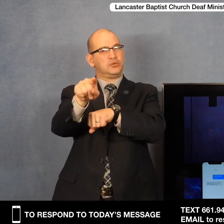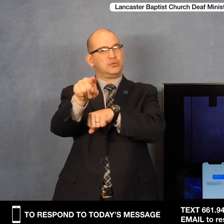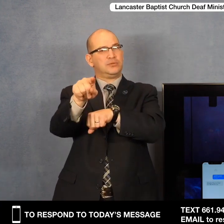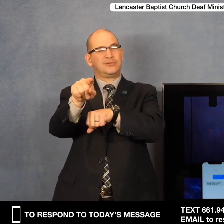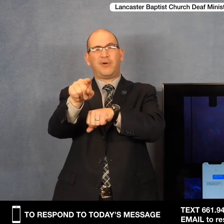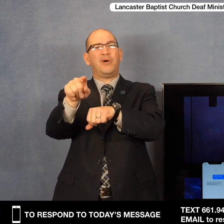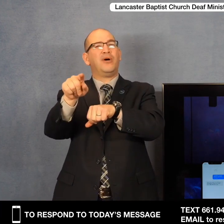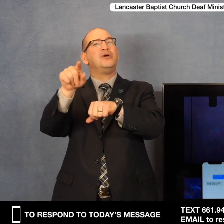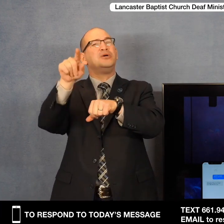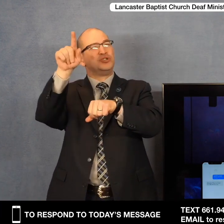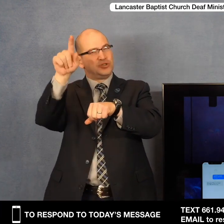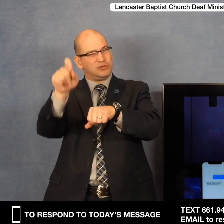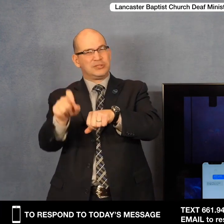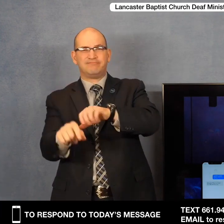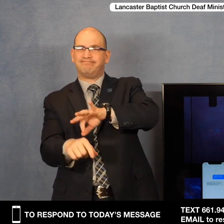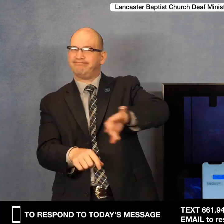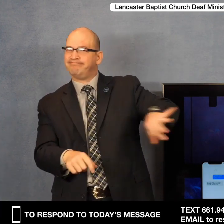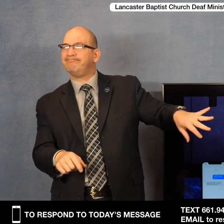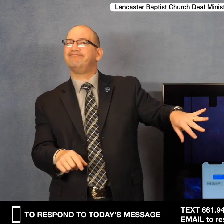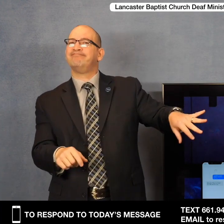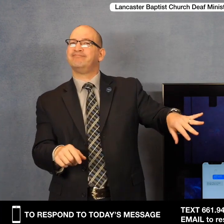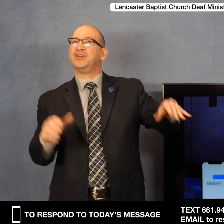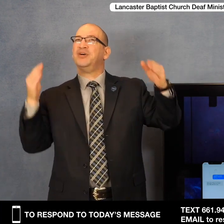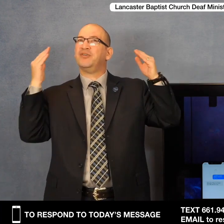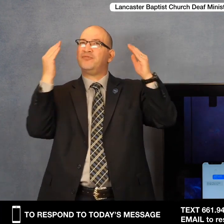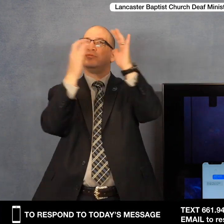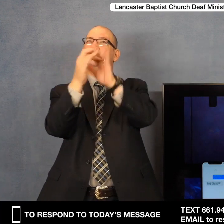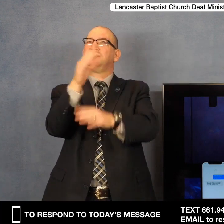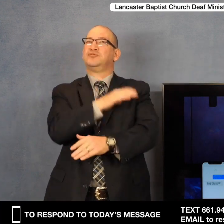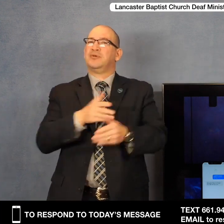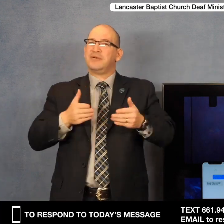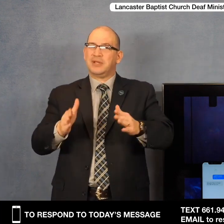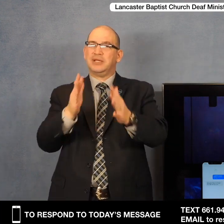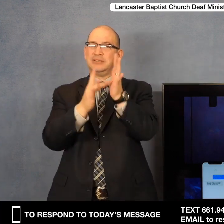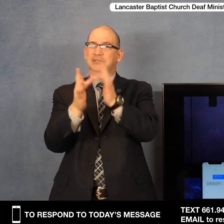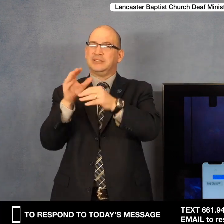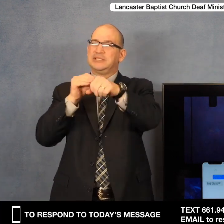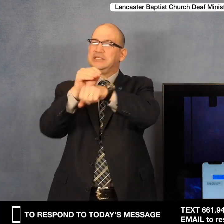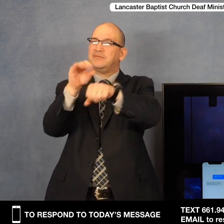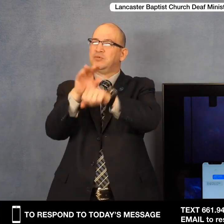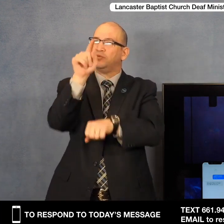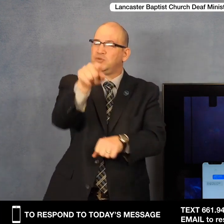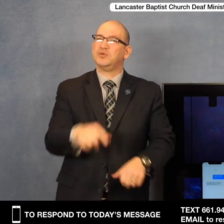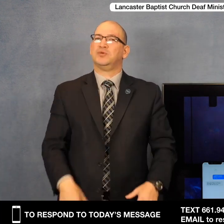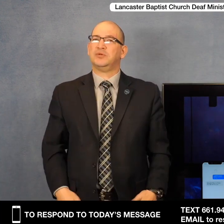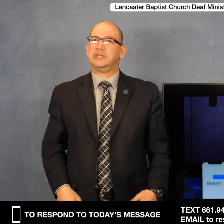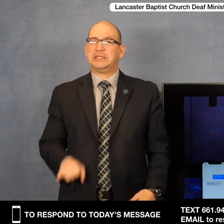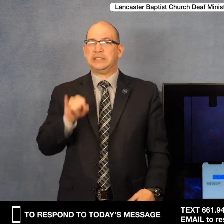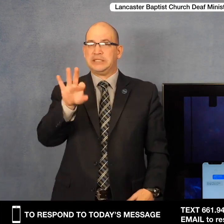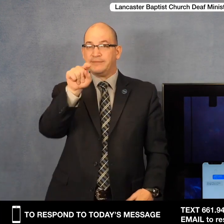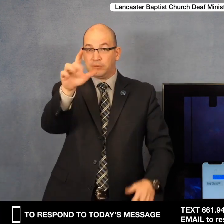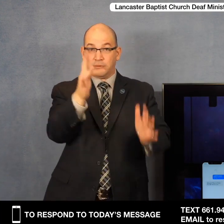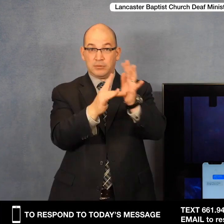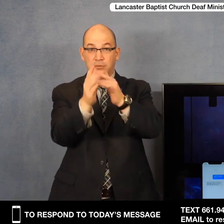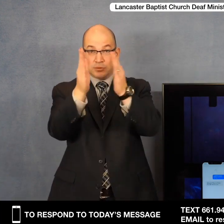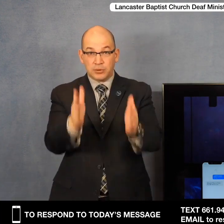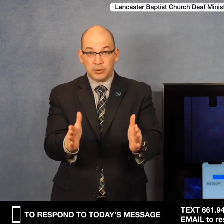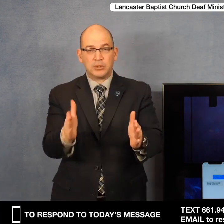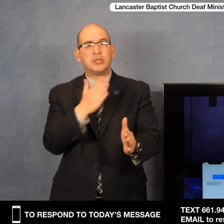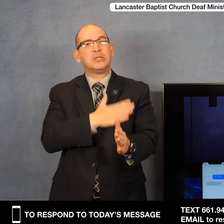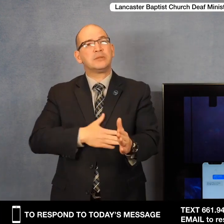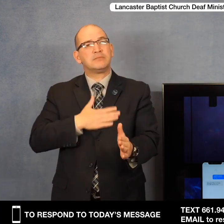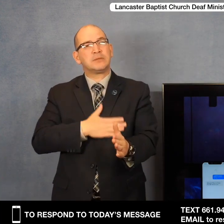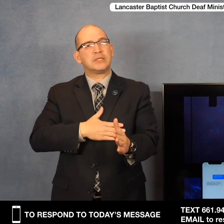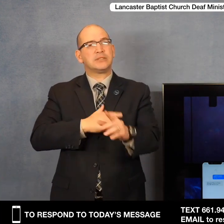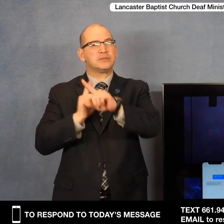I want you to go tell others what I've done for you. Christian friend, if you've been delivered, then let's share